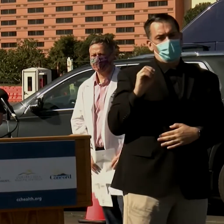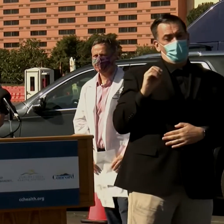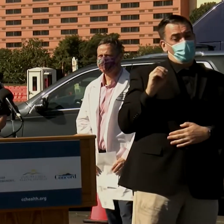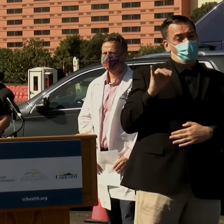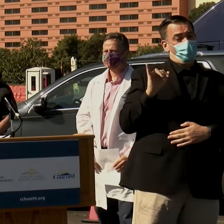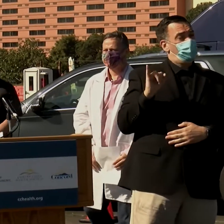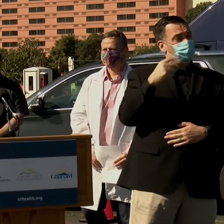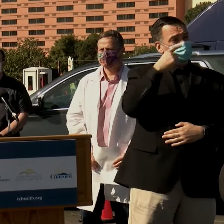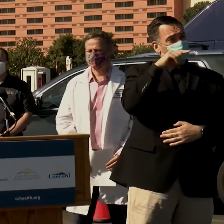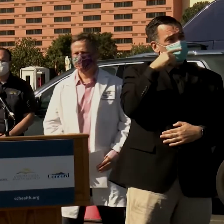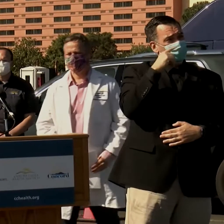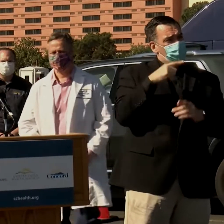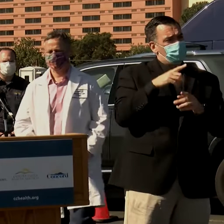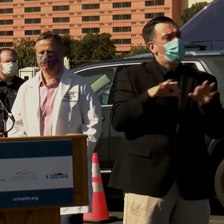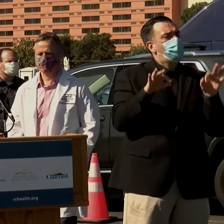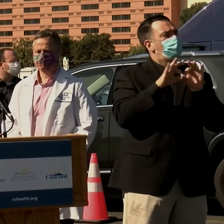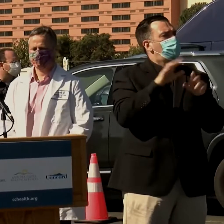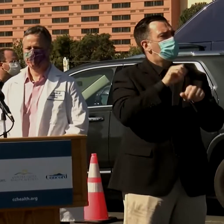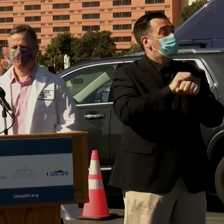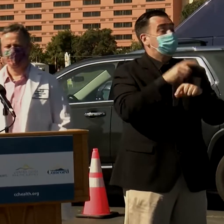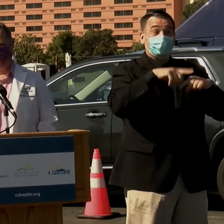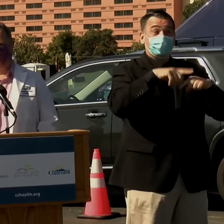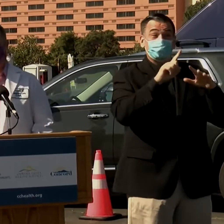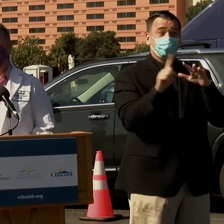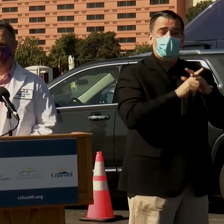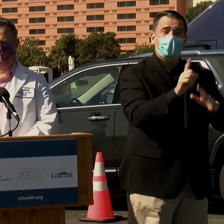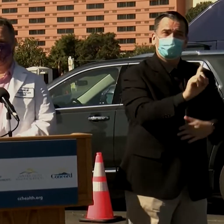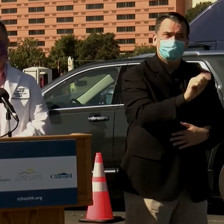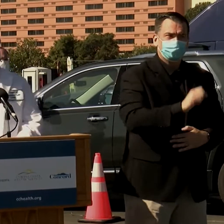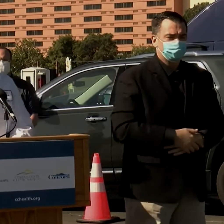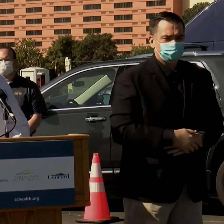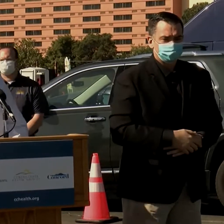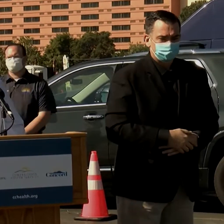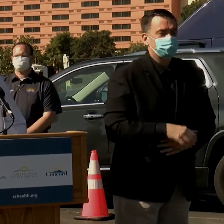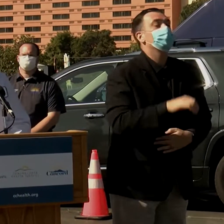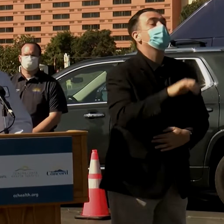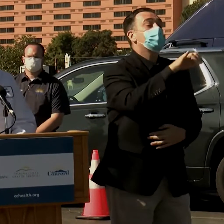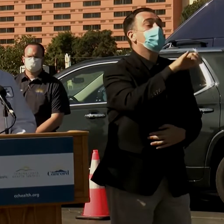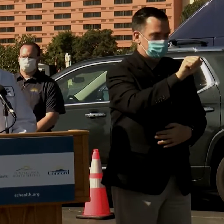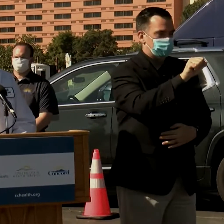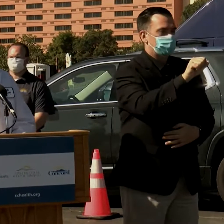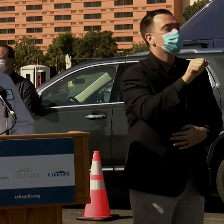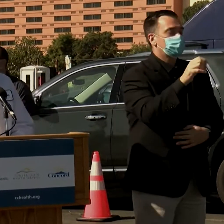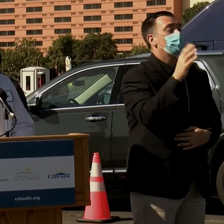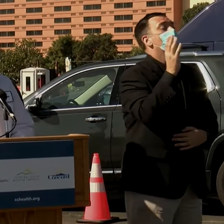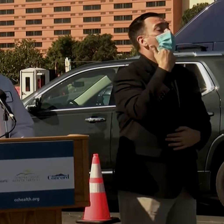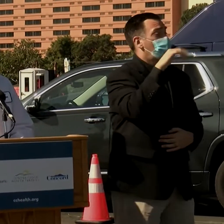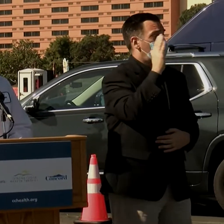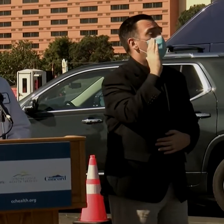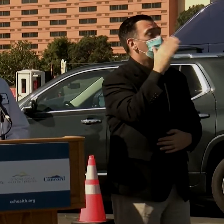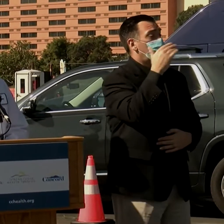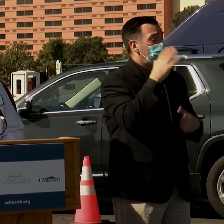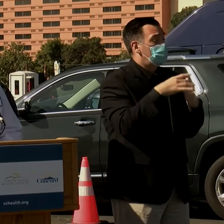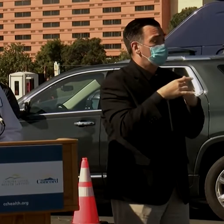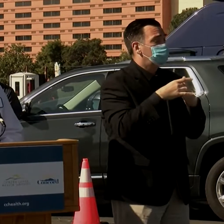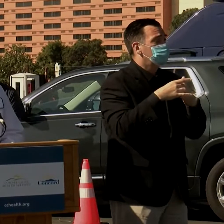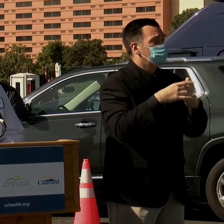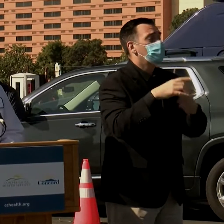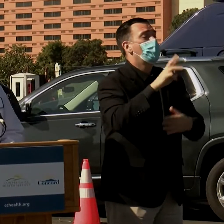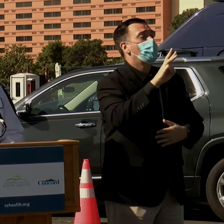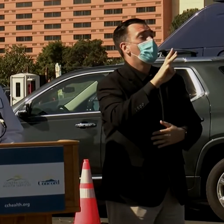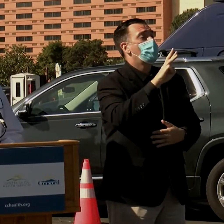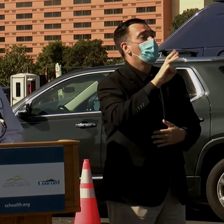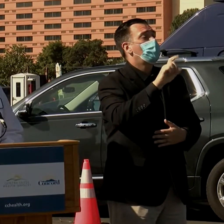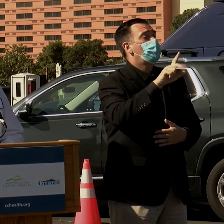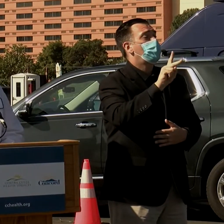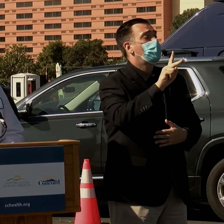about how important it is to have an appointment if people can't just show up? Yes, although we are piloting walk-in sites at